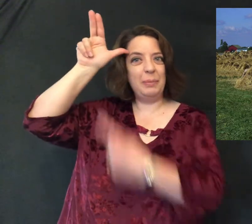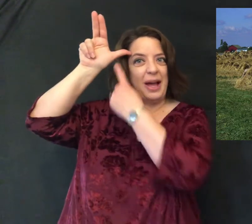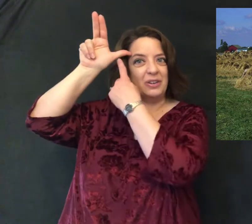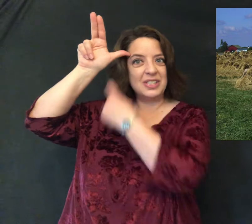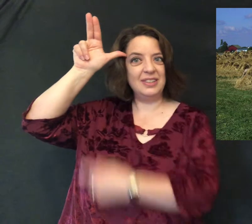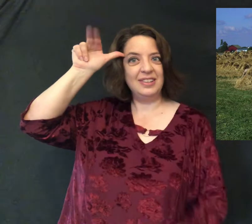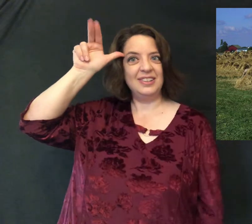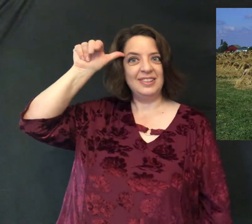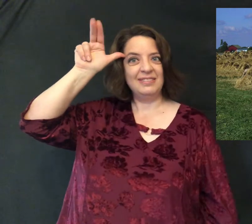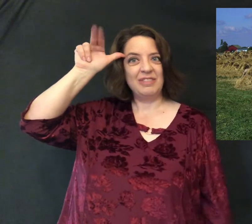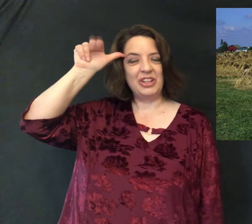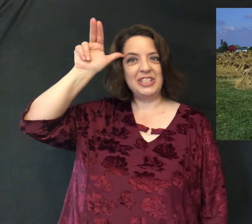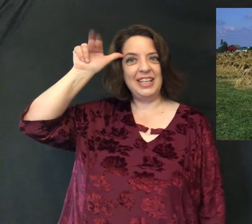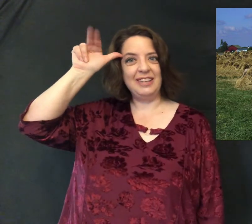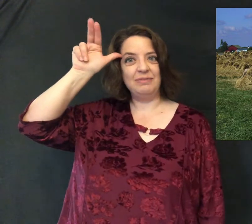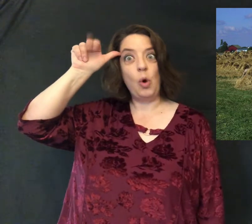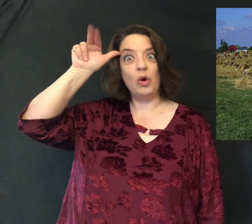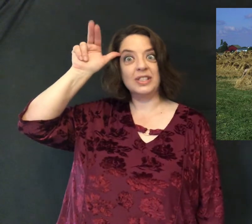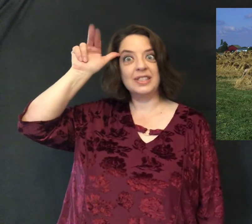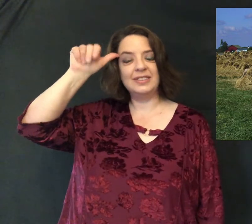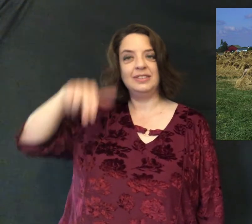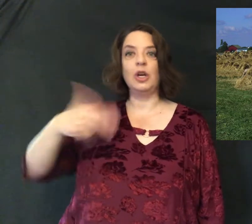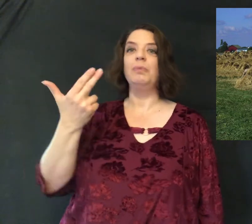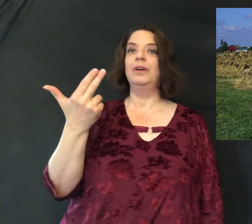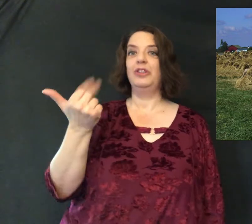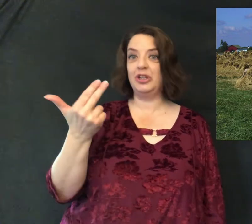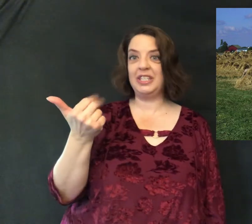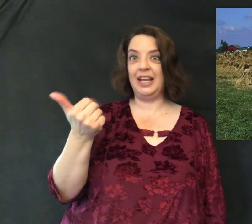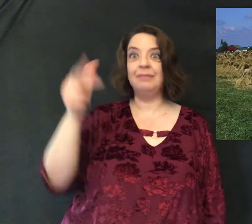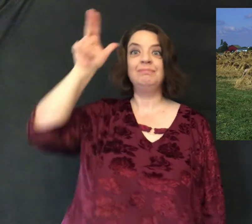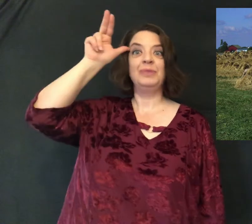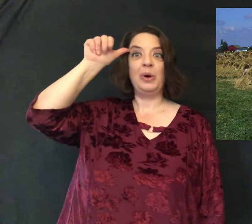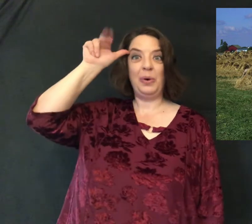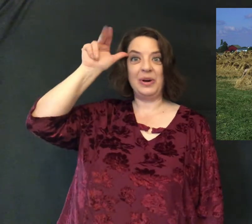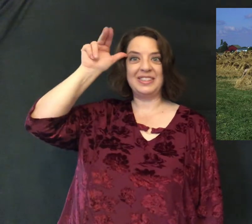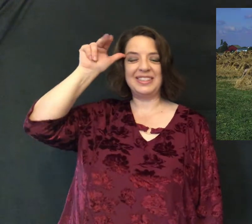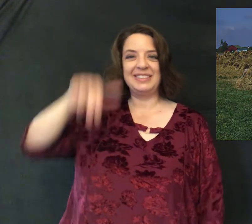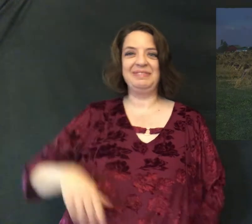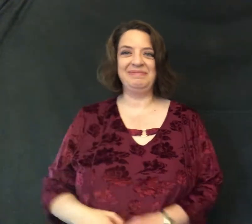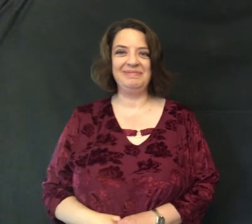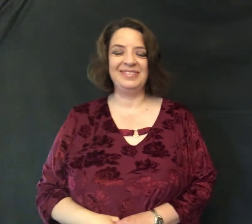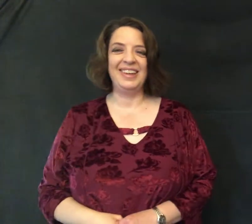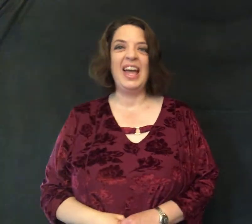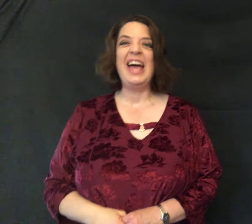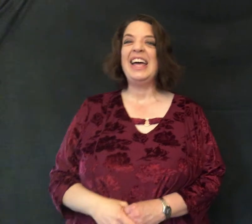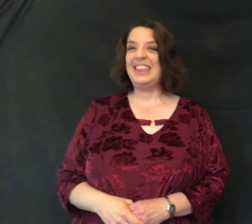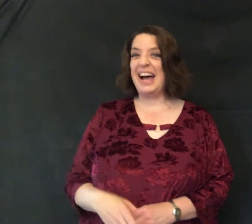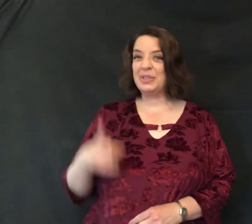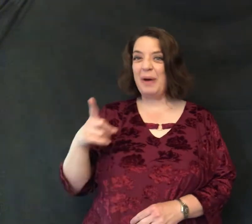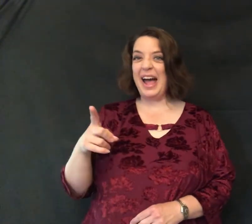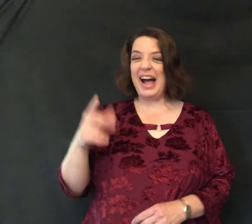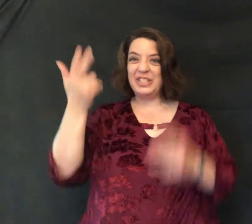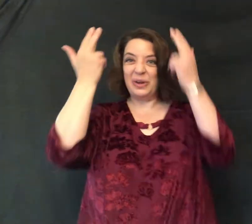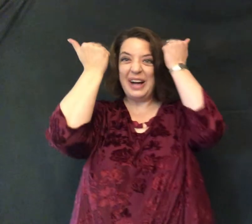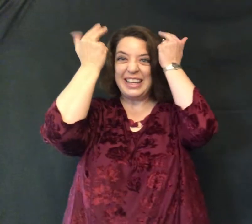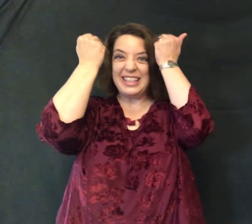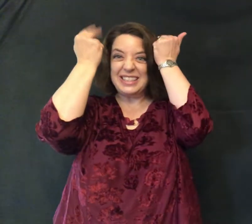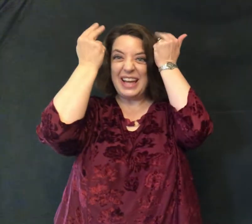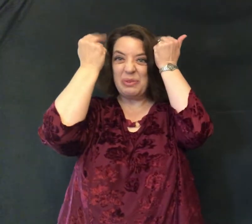out 13 horse so 13 horse that's why I don't like this sign